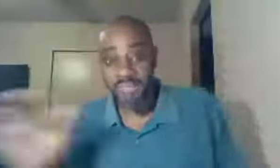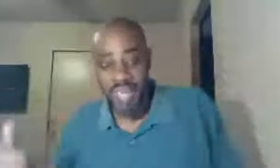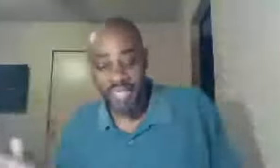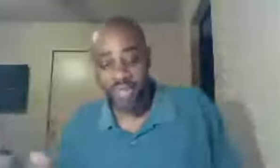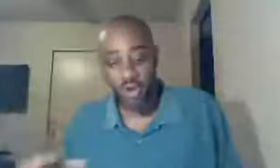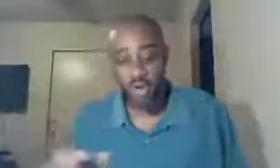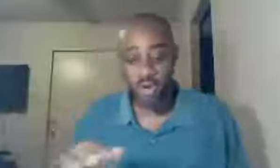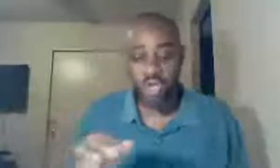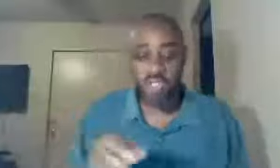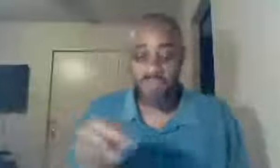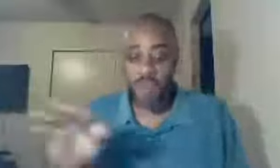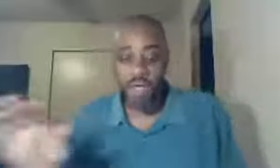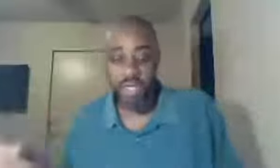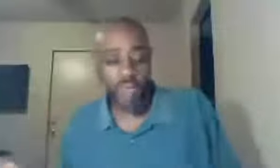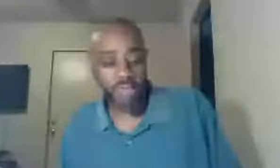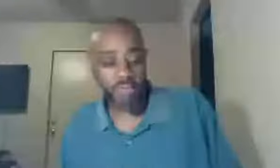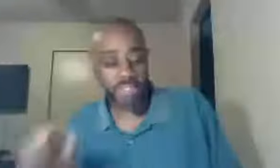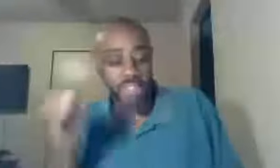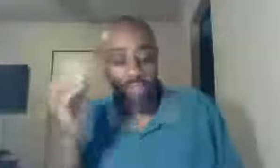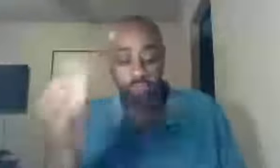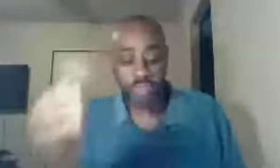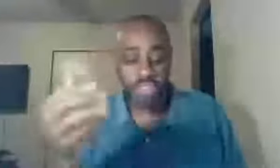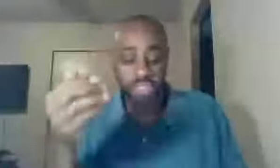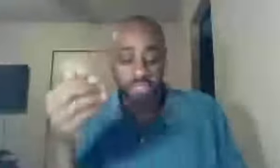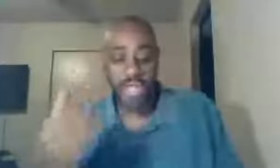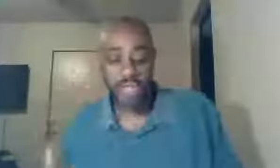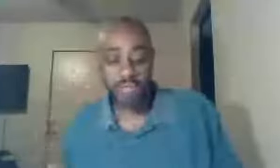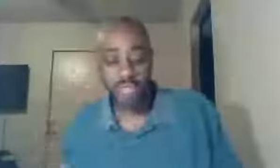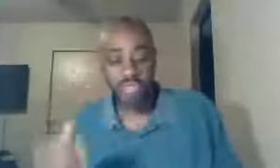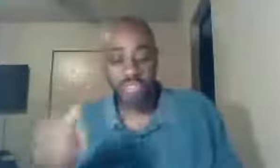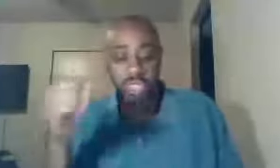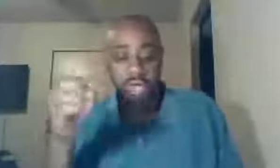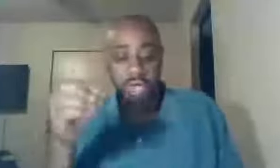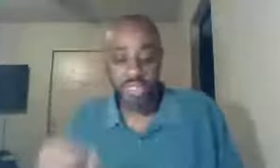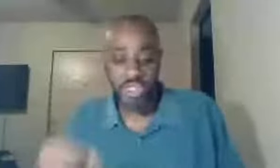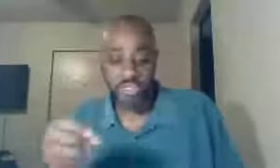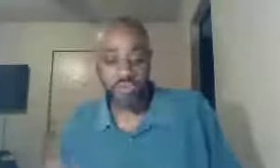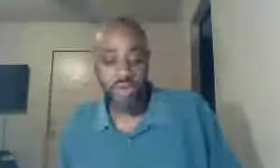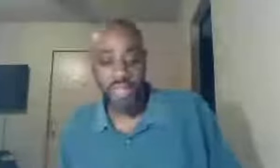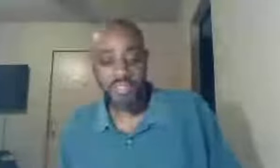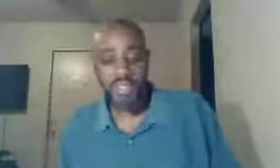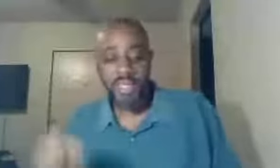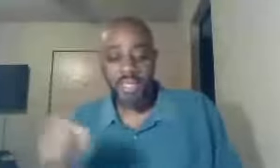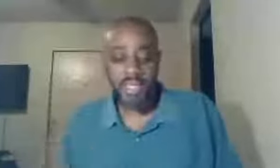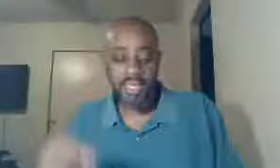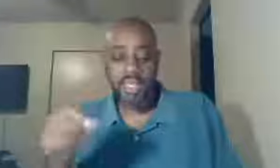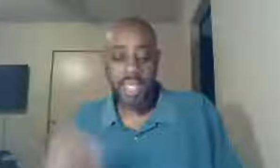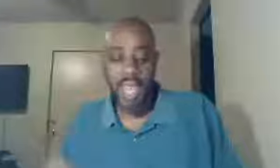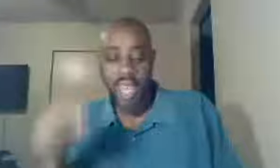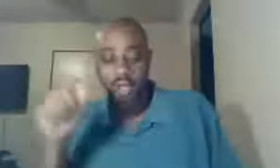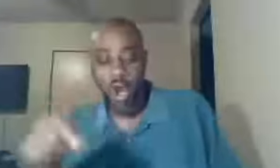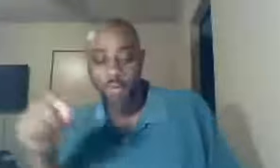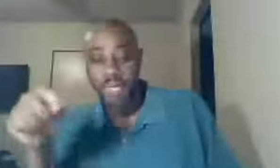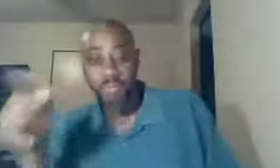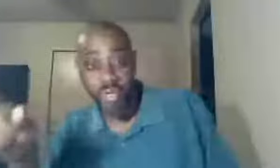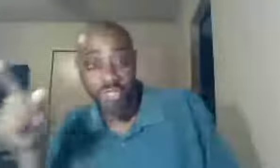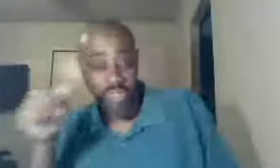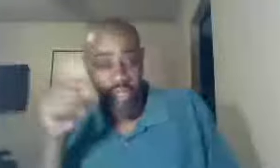deviating, or diverting away, from the central position, of the gospel message, of Jesus Christ, he had already preached to them,